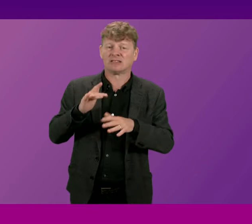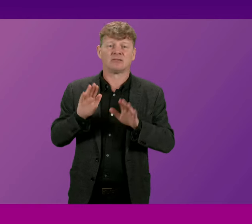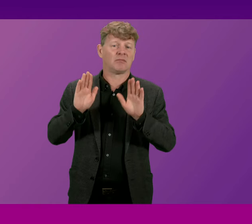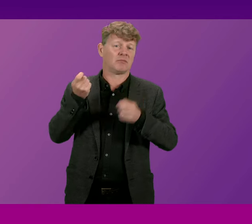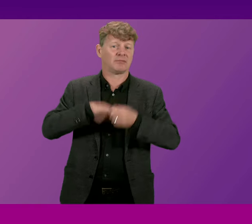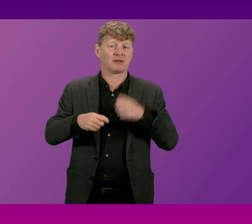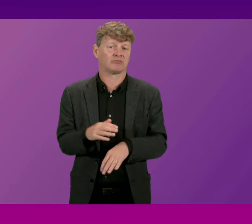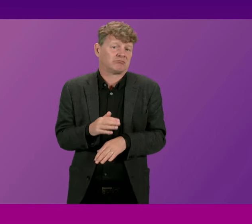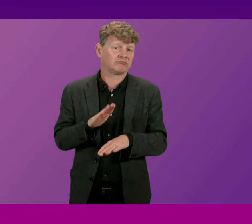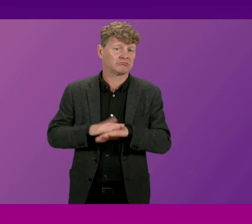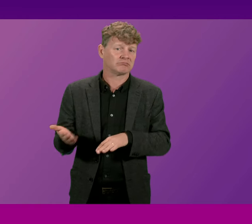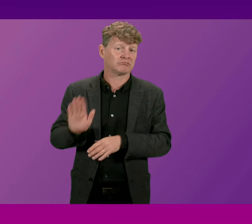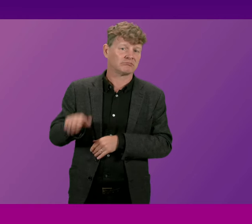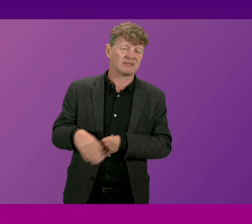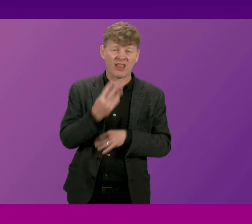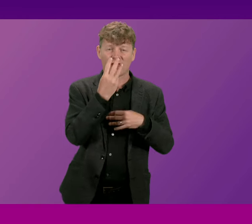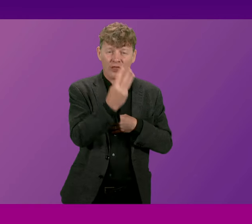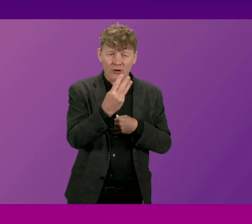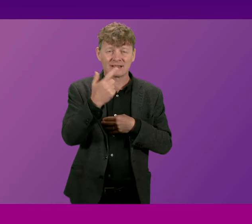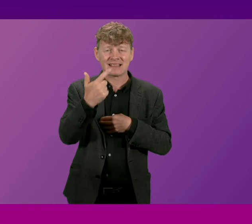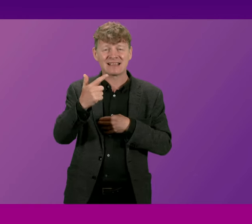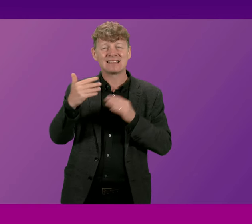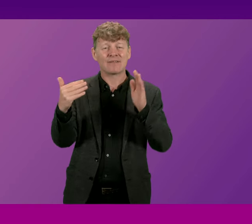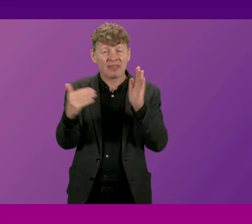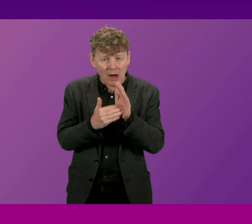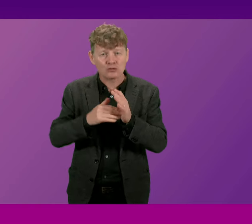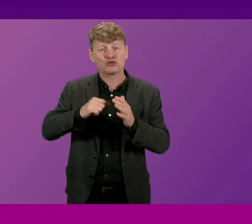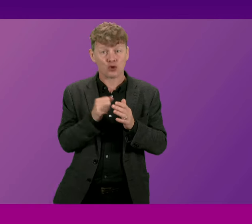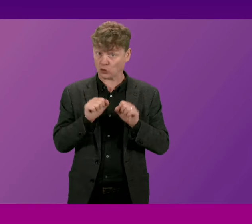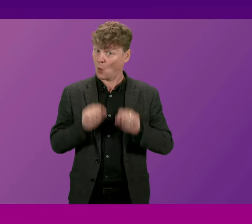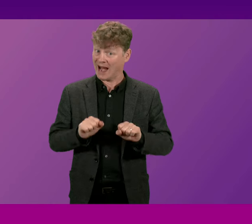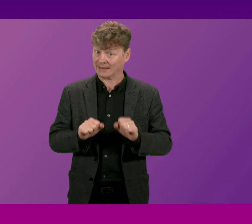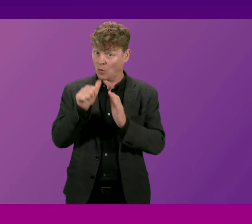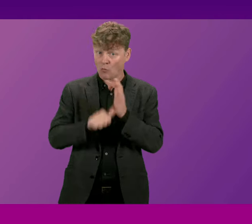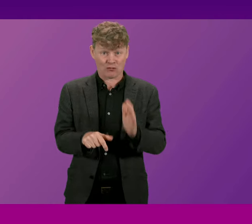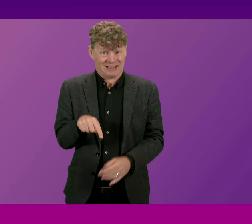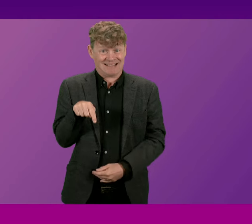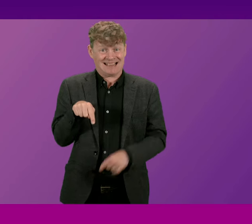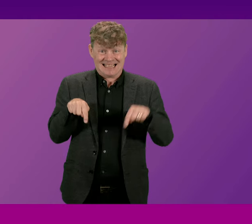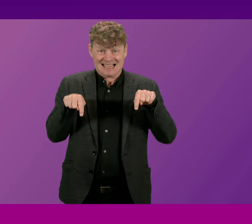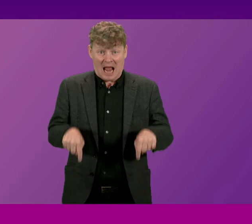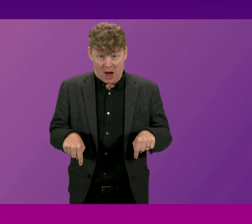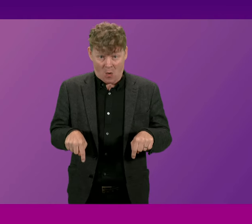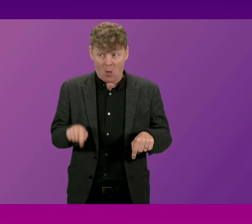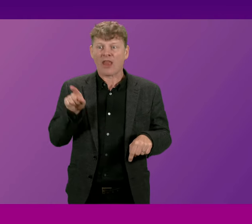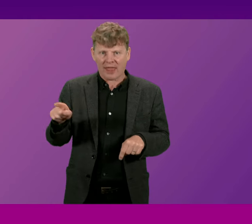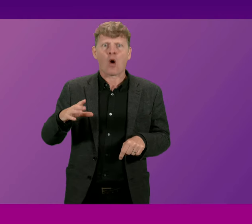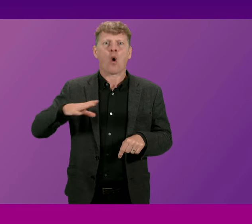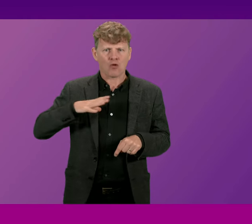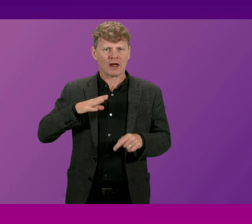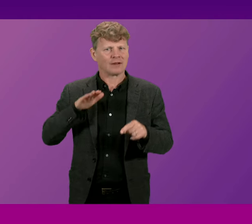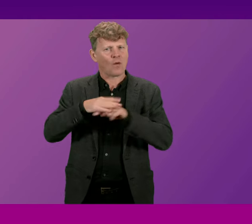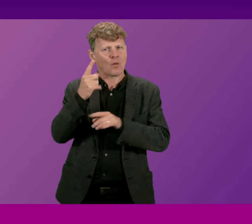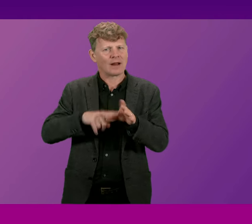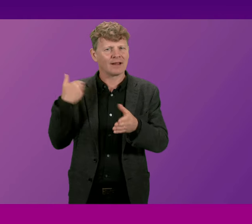crisis 37,000 Scots on a waiting list for an operation right now have already waited for over a year